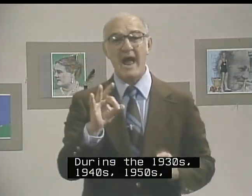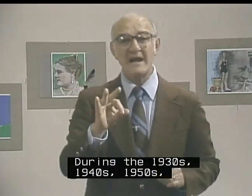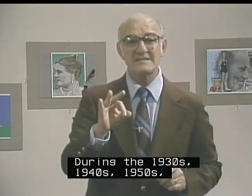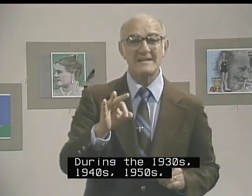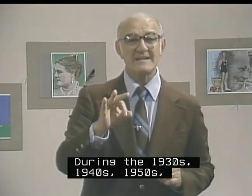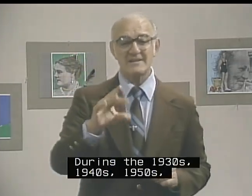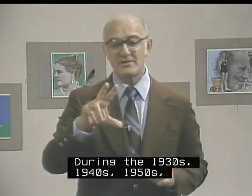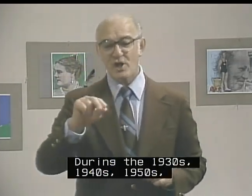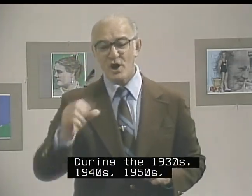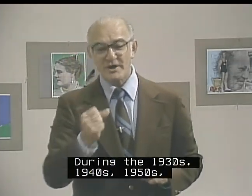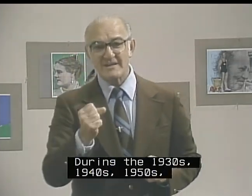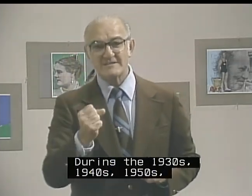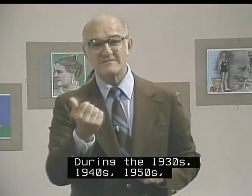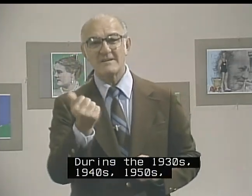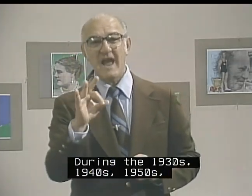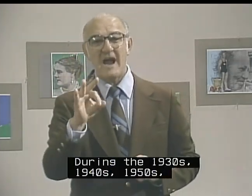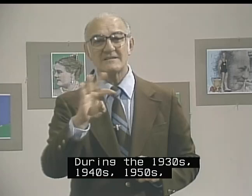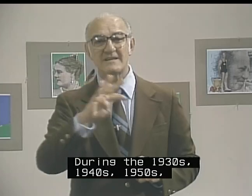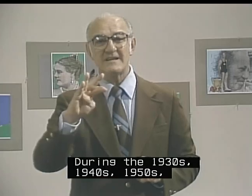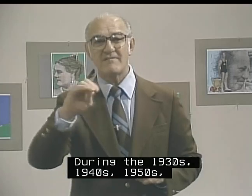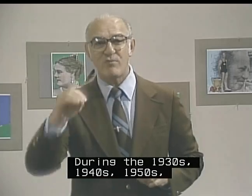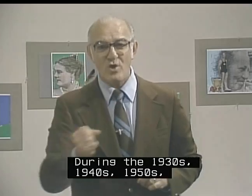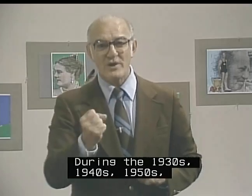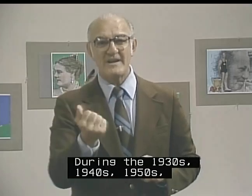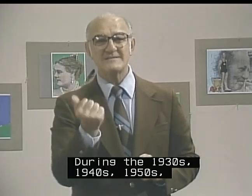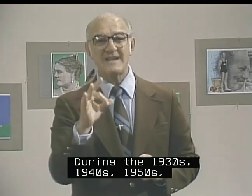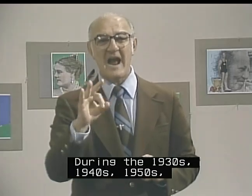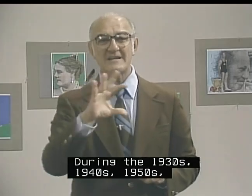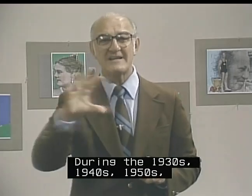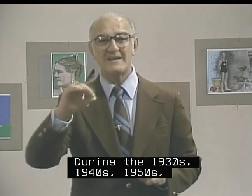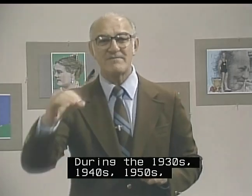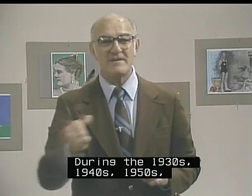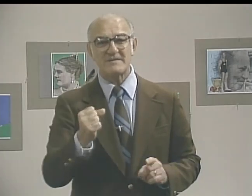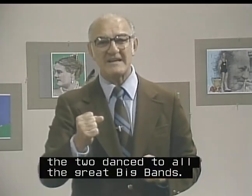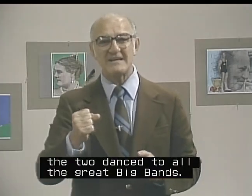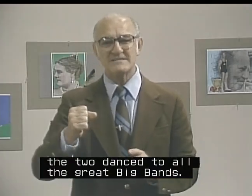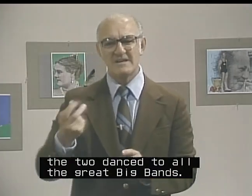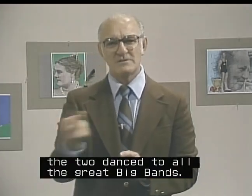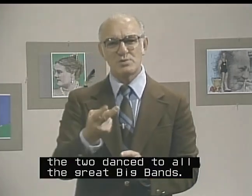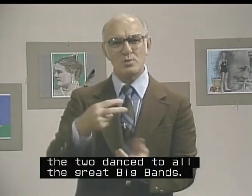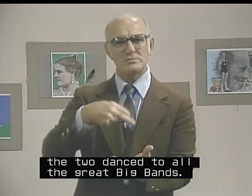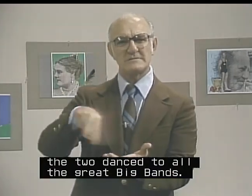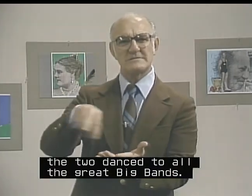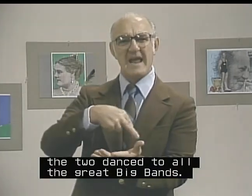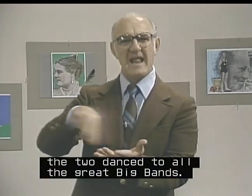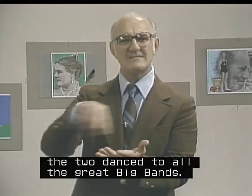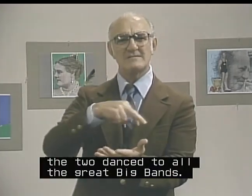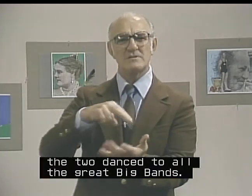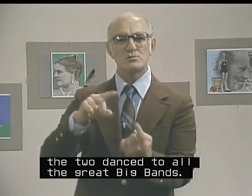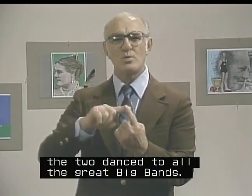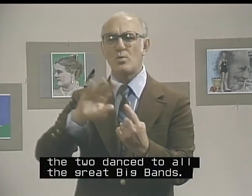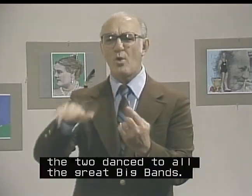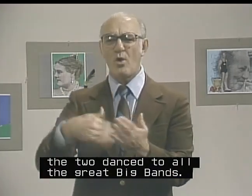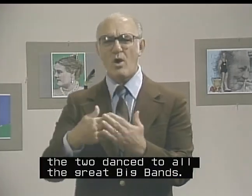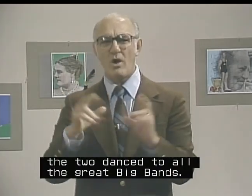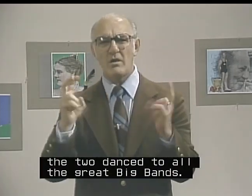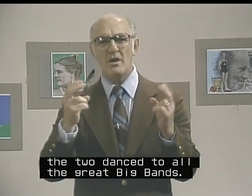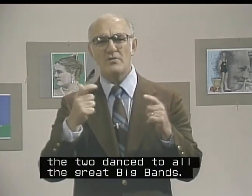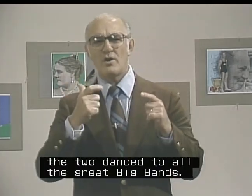1930s, 1940s, 1950s, to dance to all the